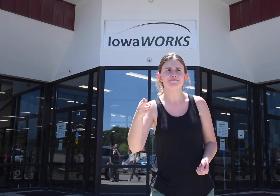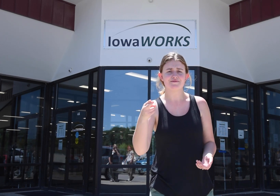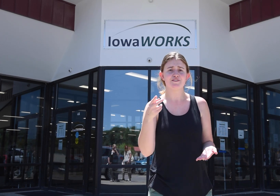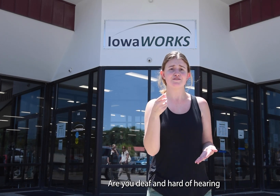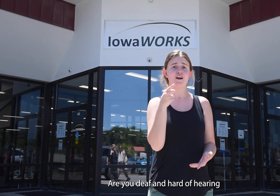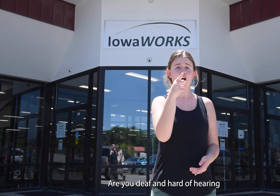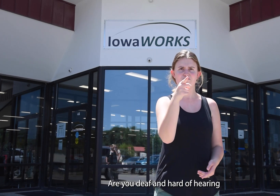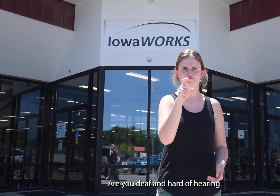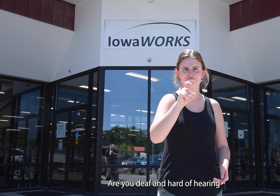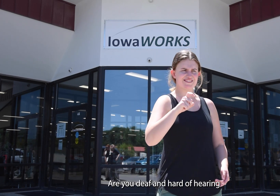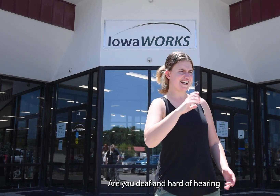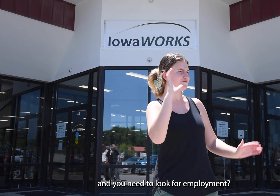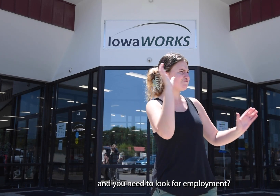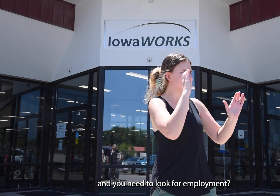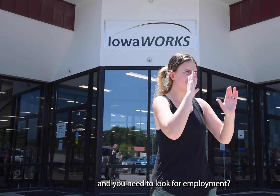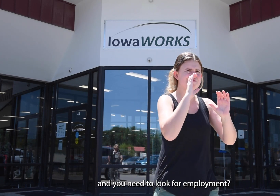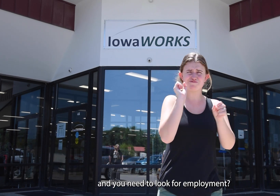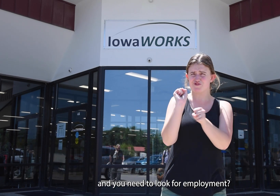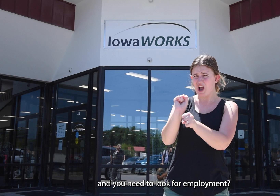Are you deaf and hard of hearing and you need to look for employment?